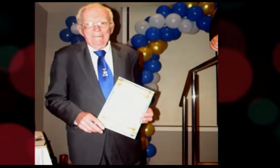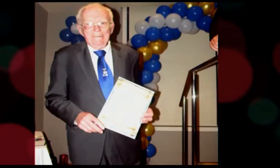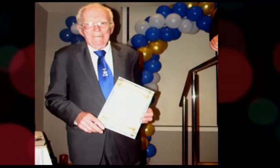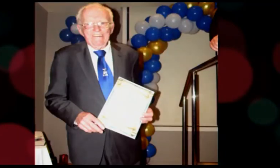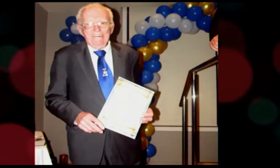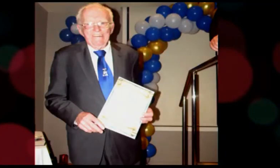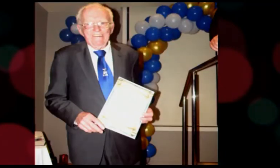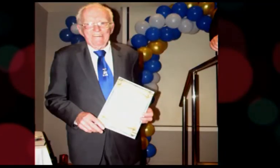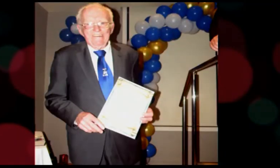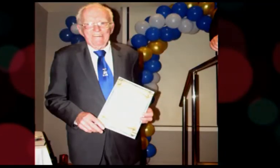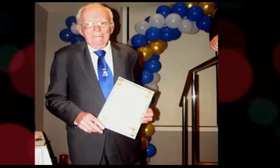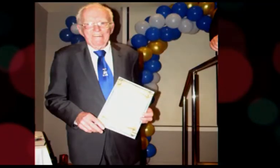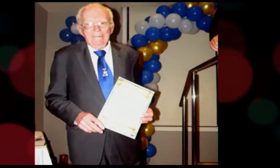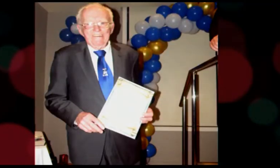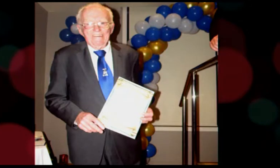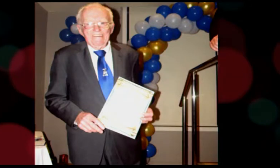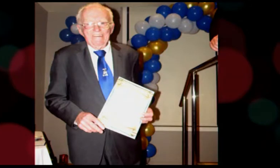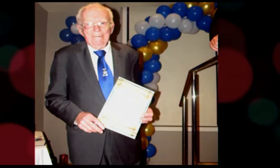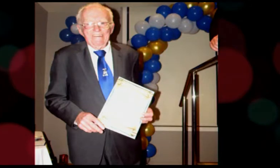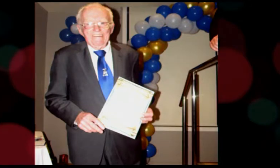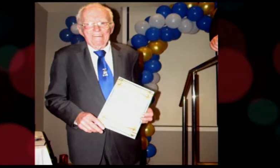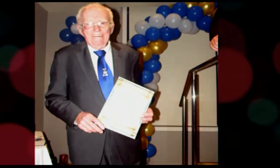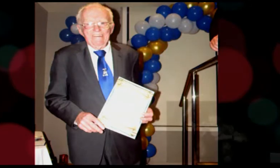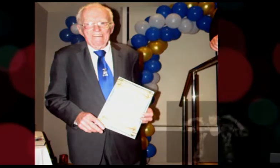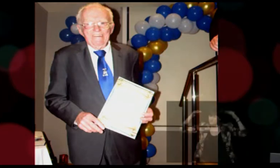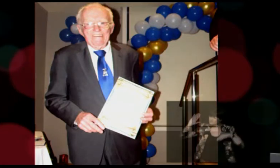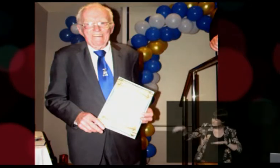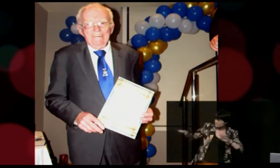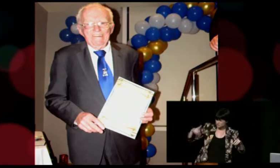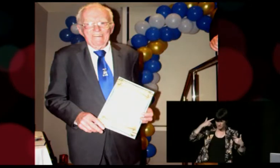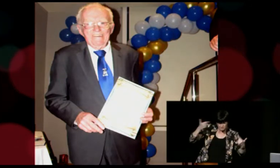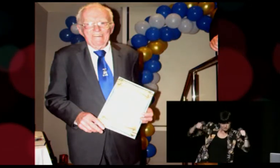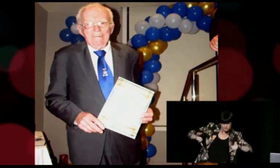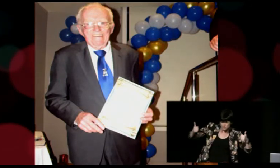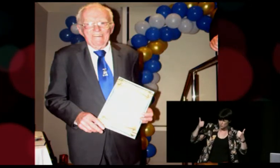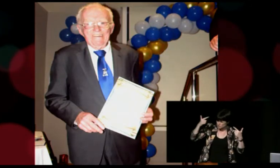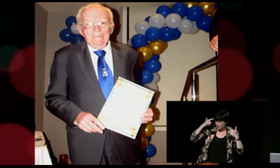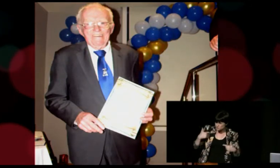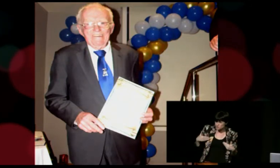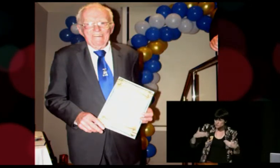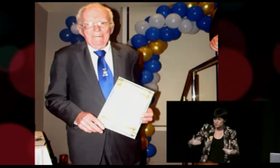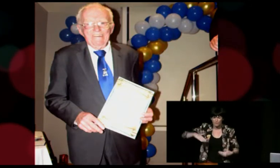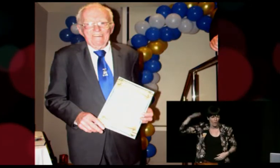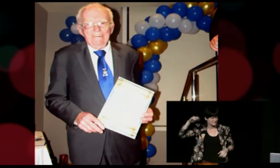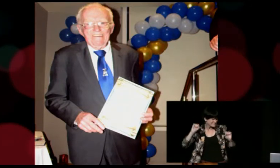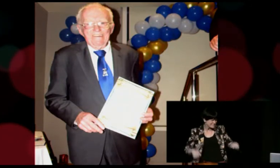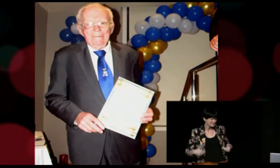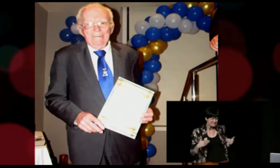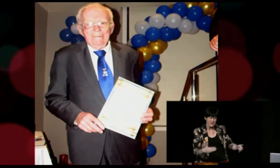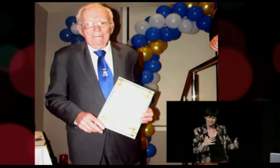So the deaf radio team sort of decided on building an archive as a good concept, but we wanted to check with the elders of the community first to see